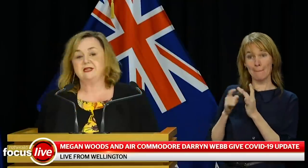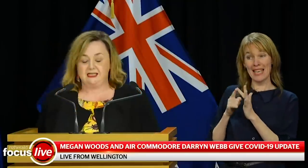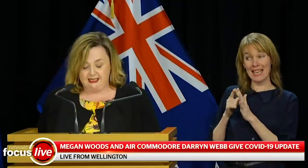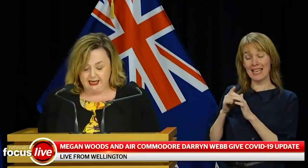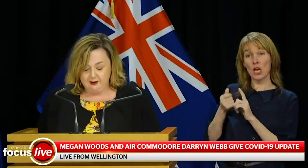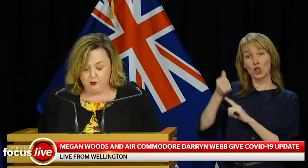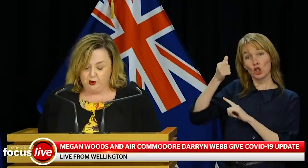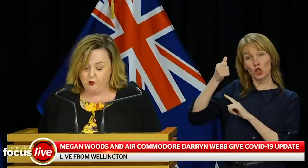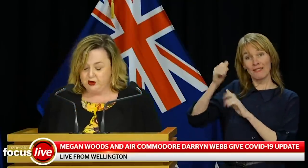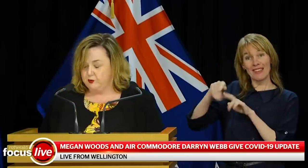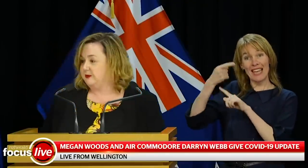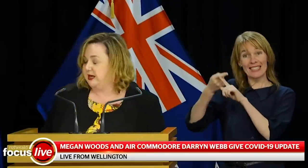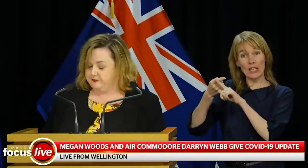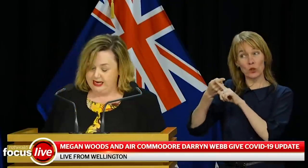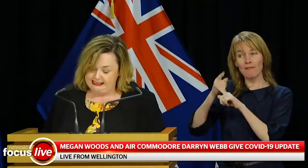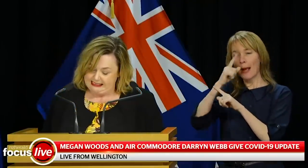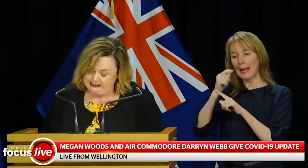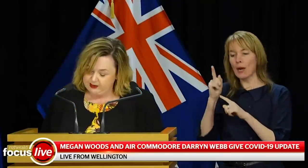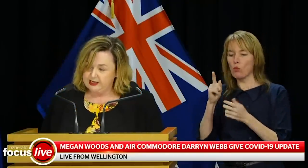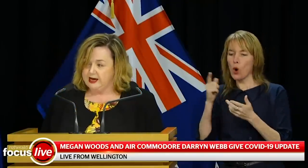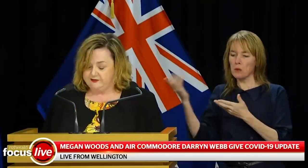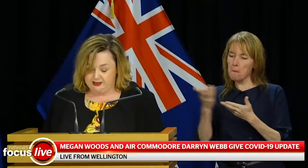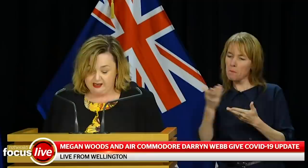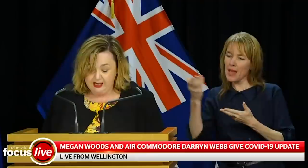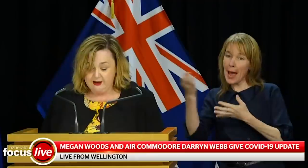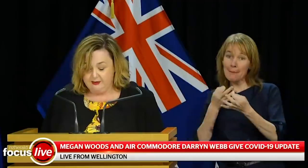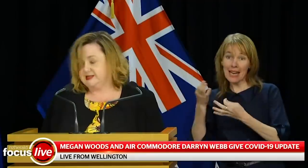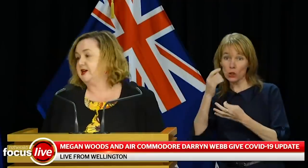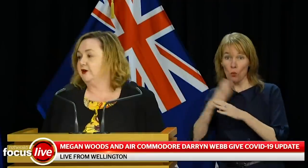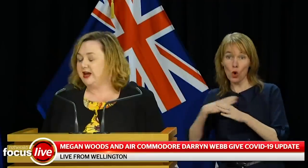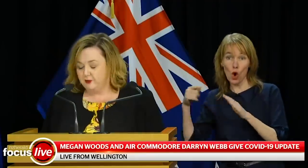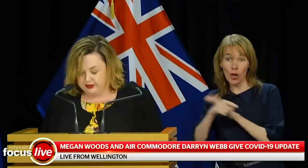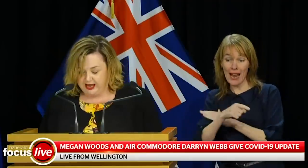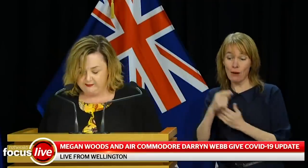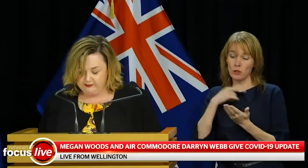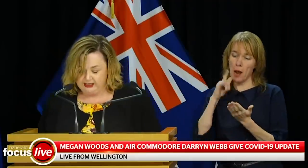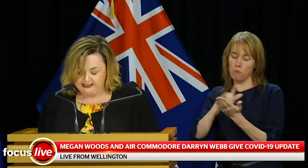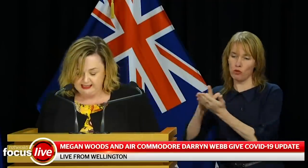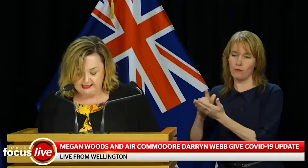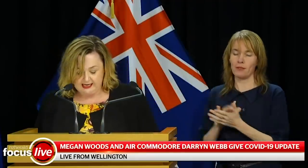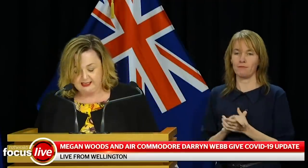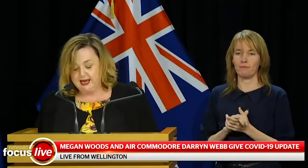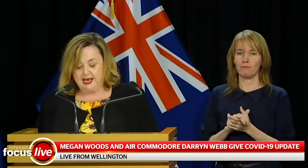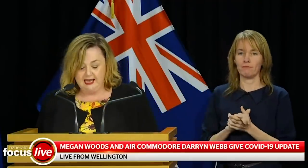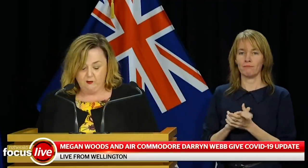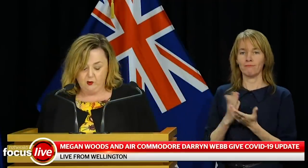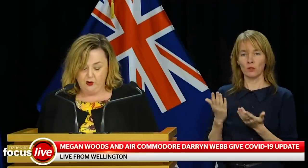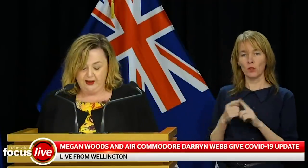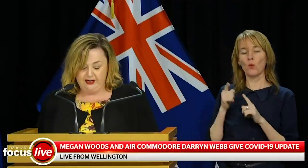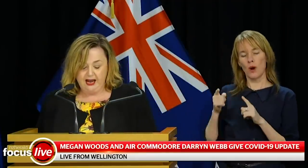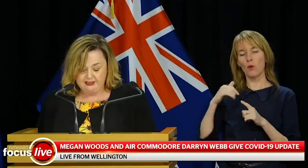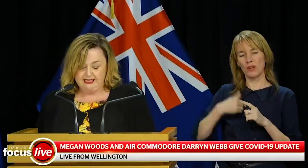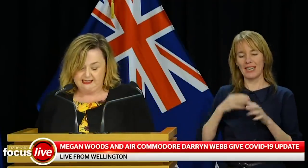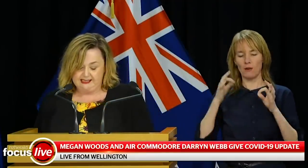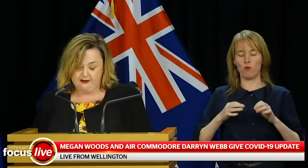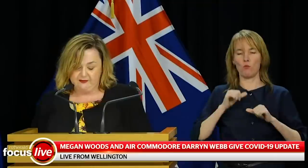An updated air border order will be in place next week after the Minister of Health gazettes that, and that will